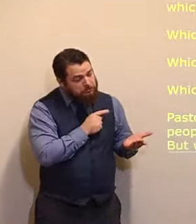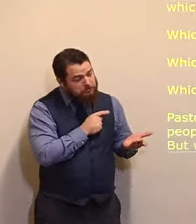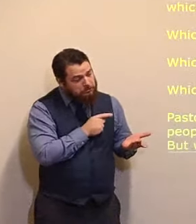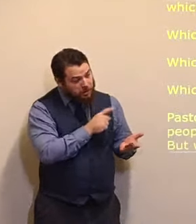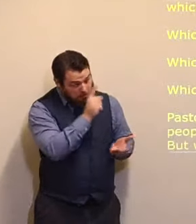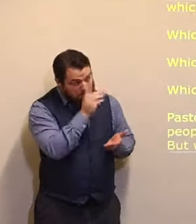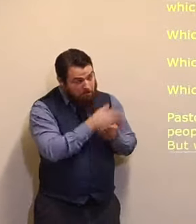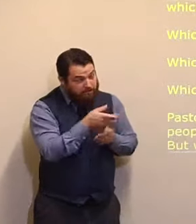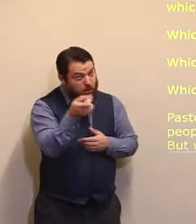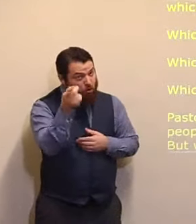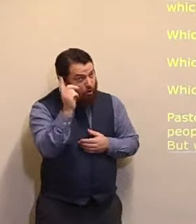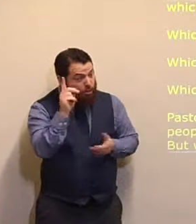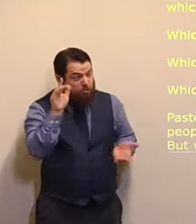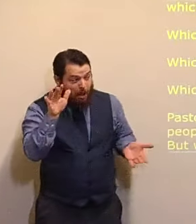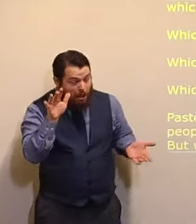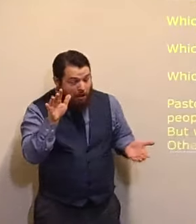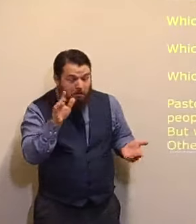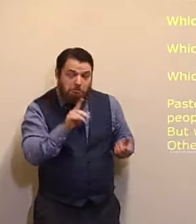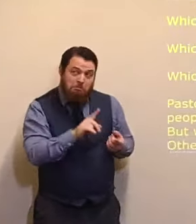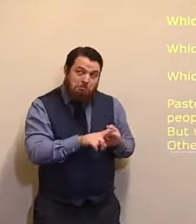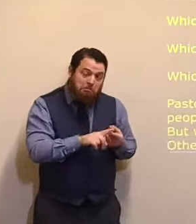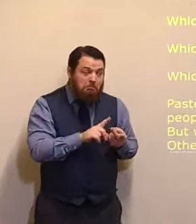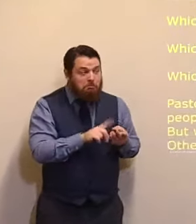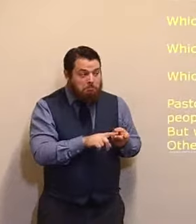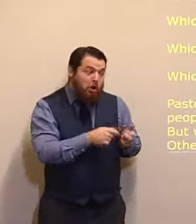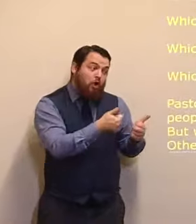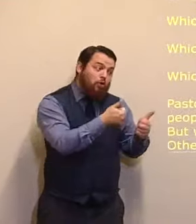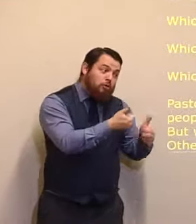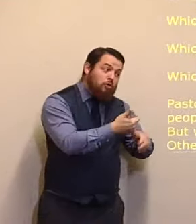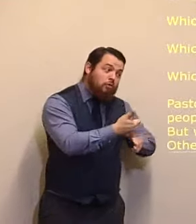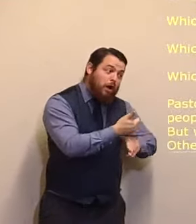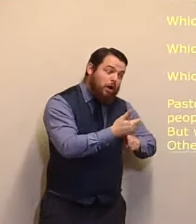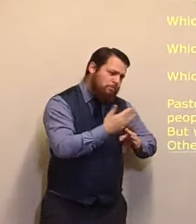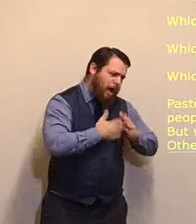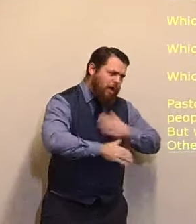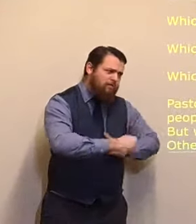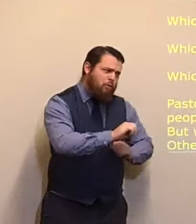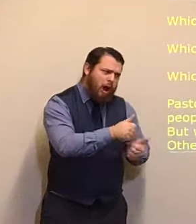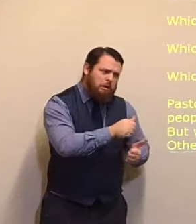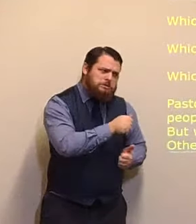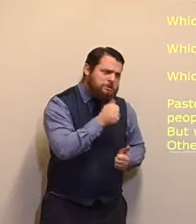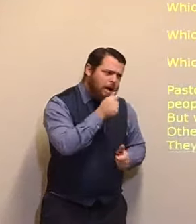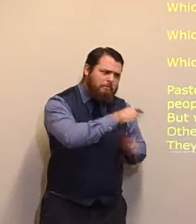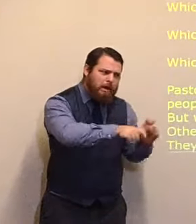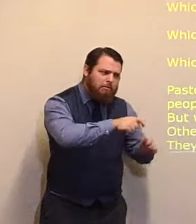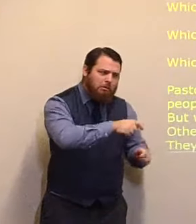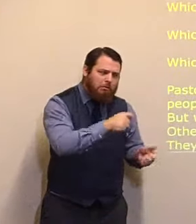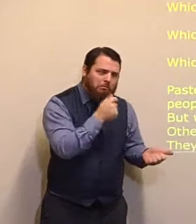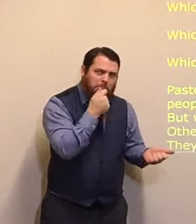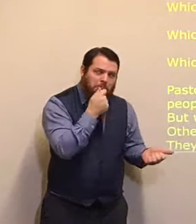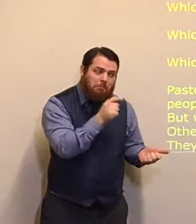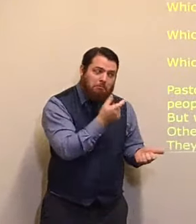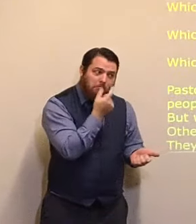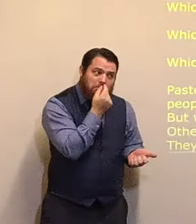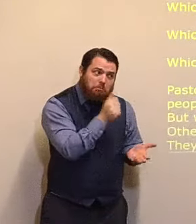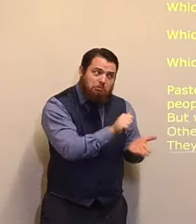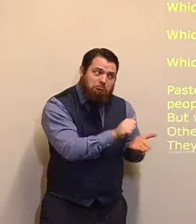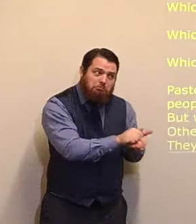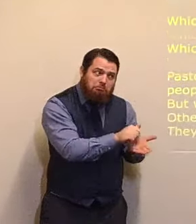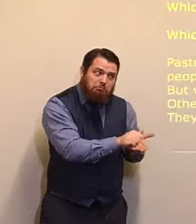God. They also, do good works. But you see, when you come, to the record here, there are